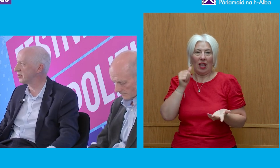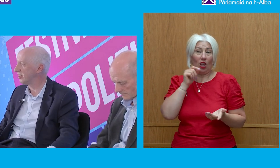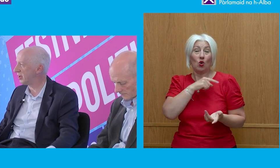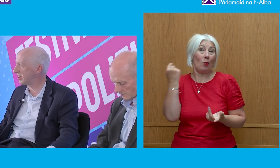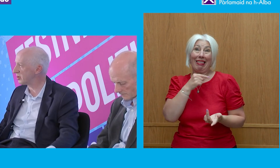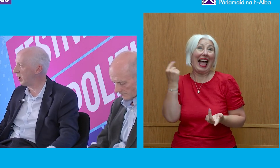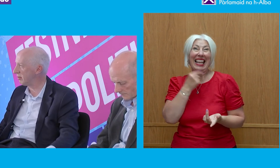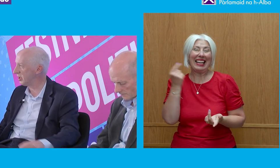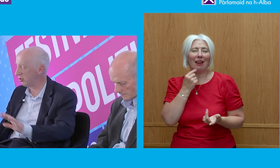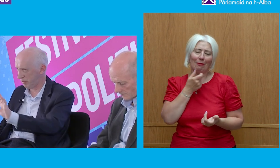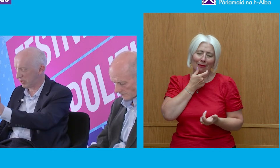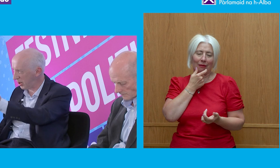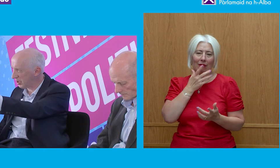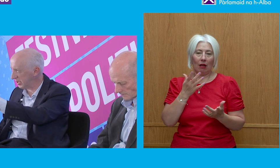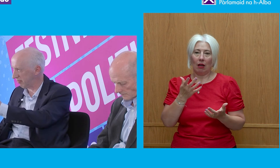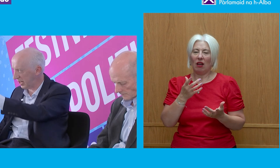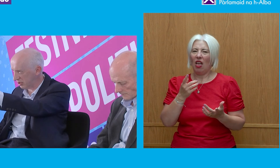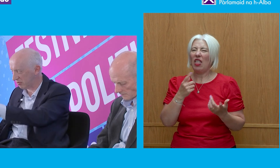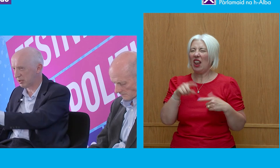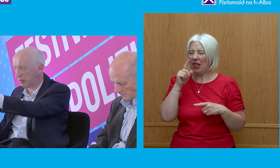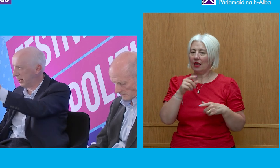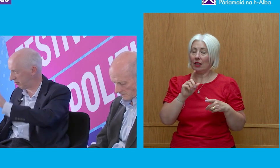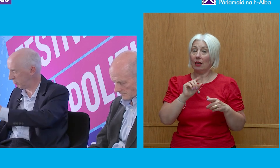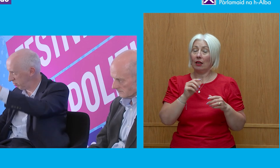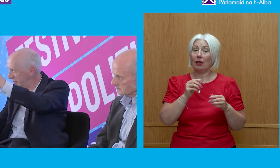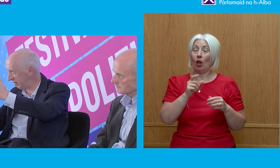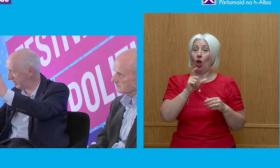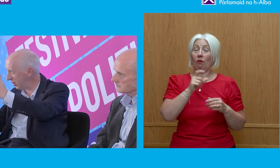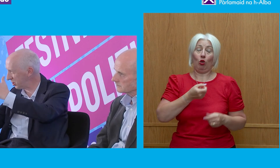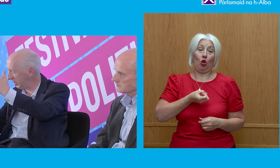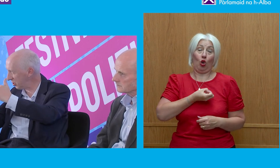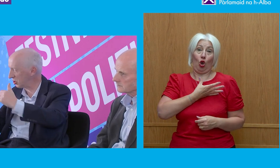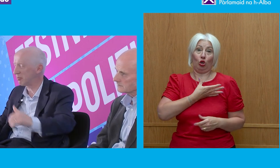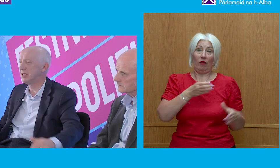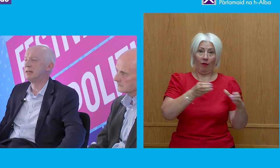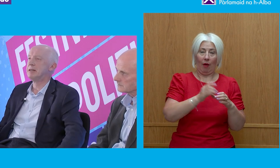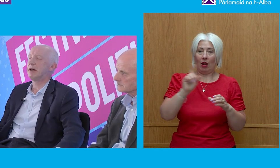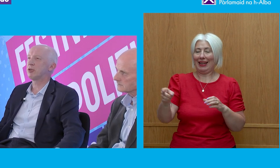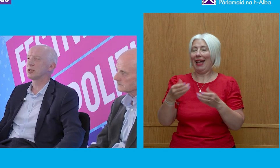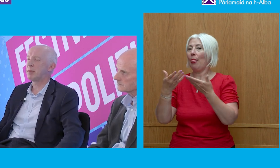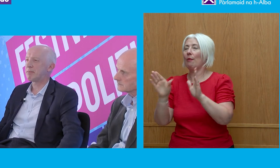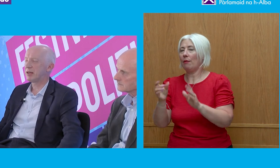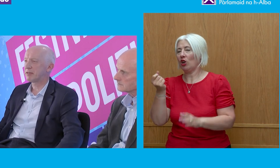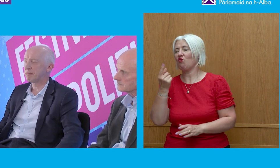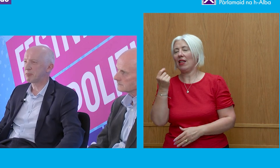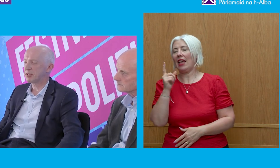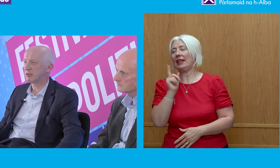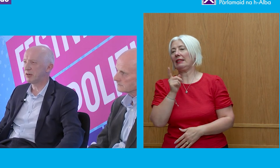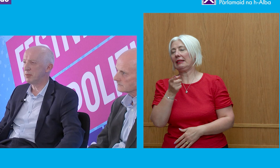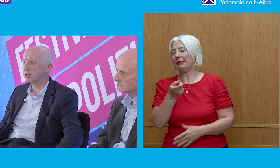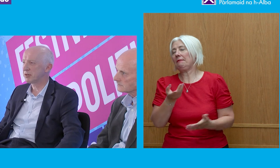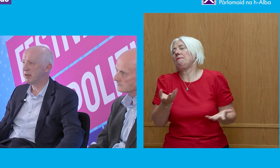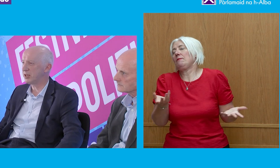lies, I think that's when, you know, both the party and the public, that symbiotic relationship, of course, being part of